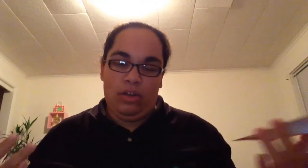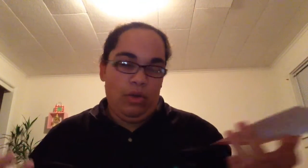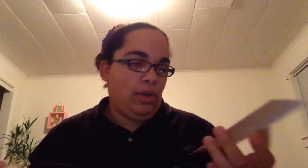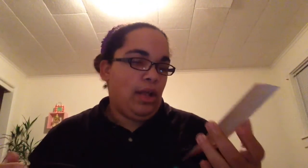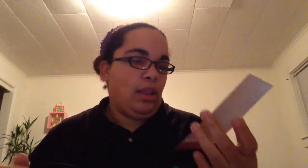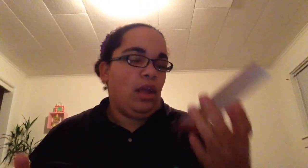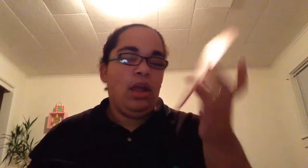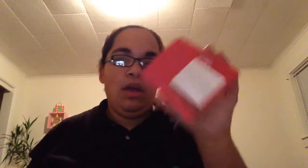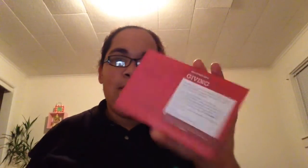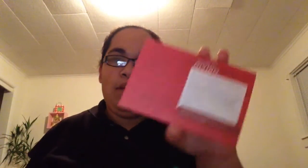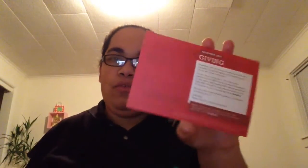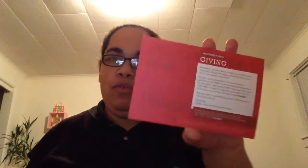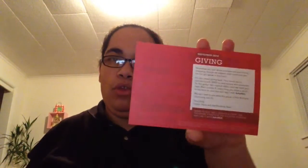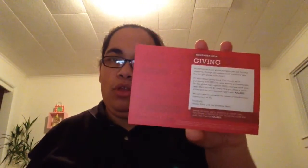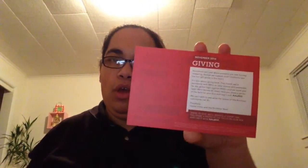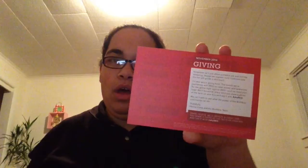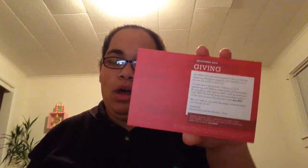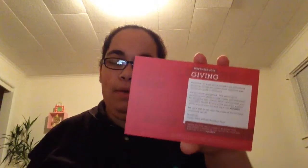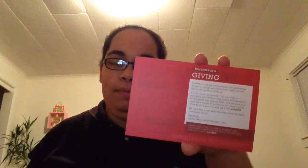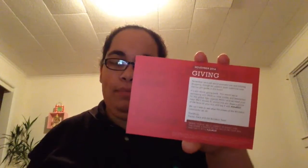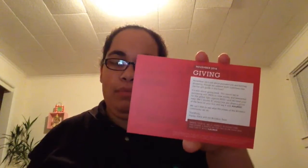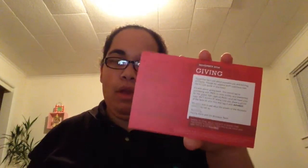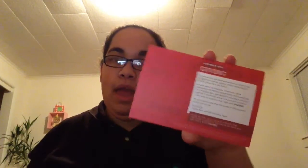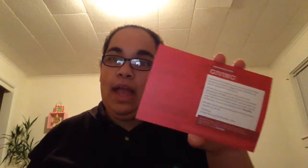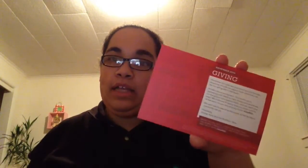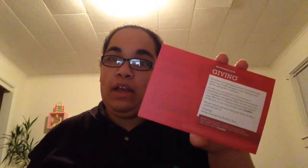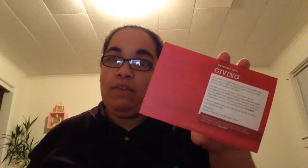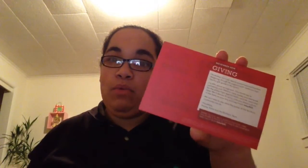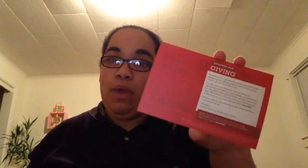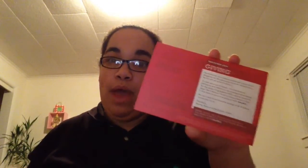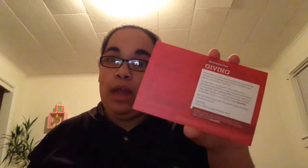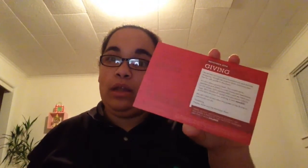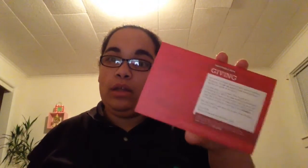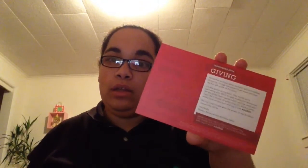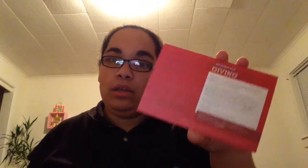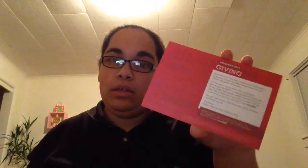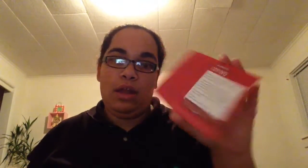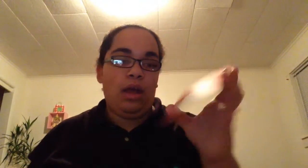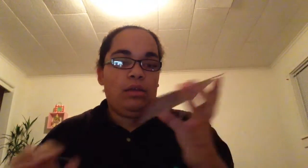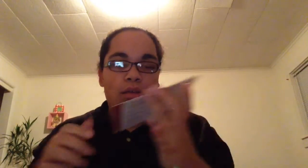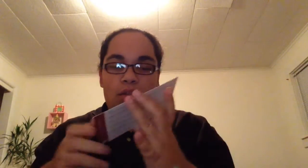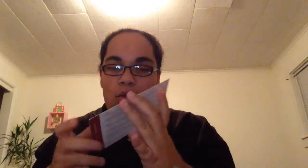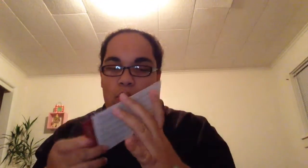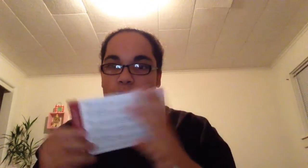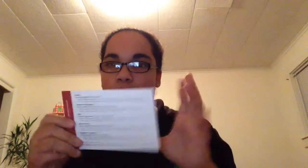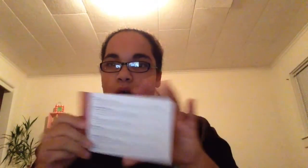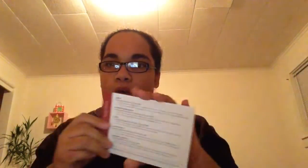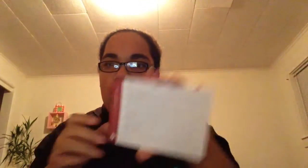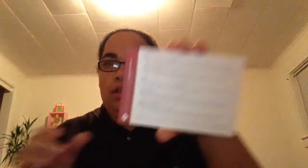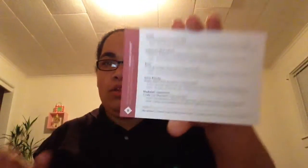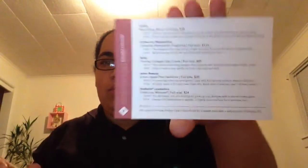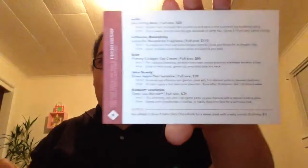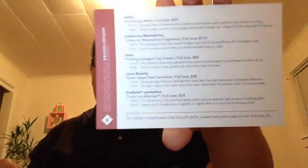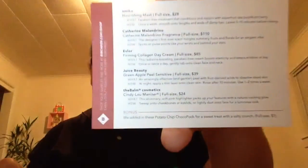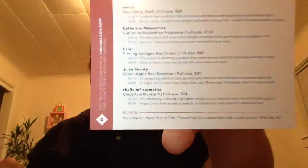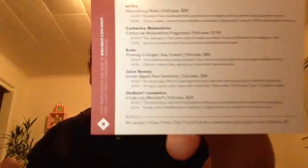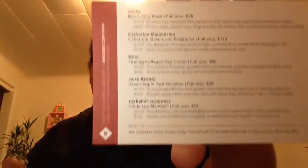know kind of thing but it's for the HIV red stuff so and this is what they got